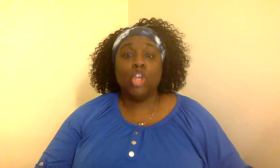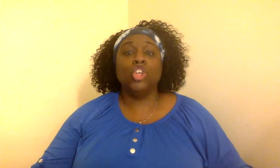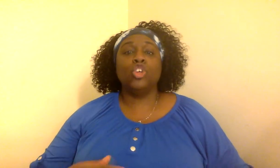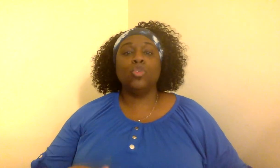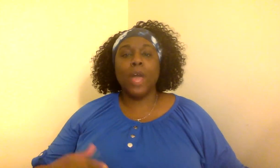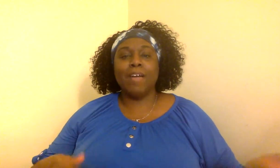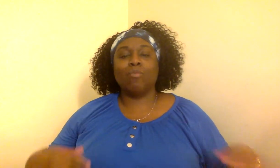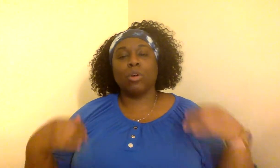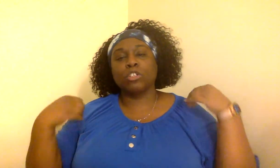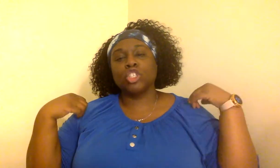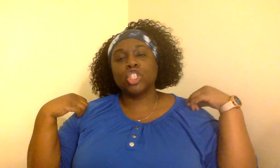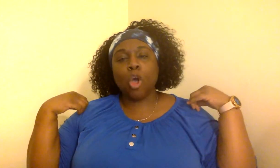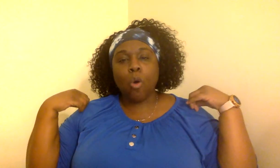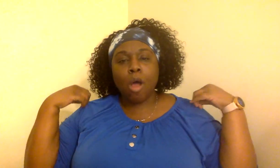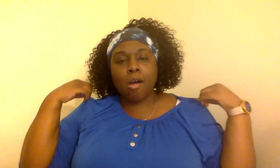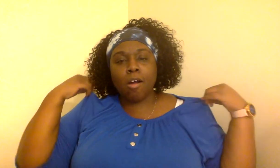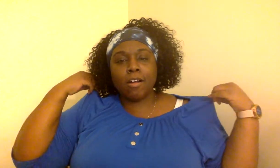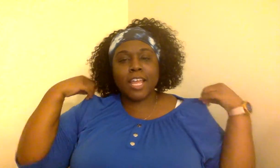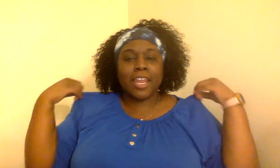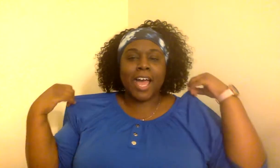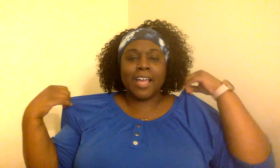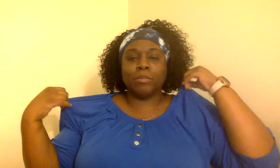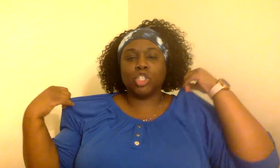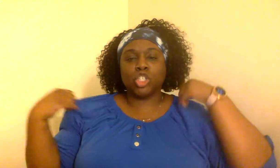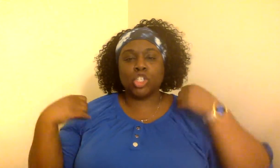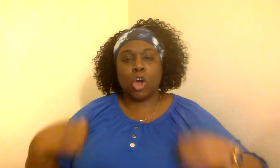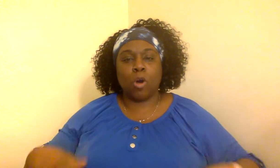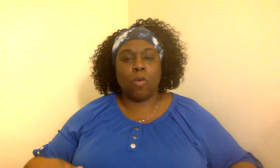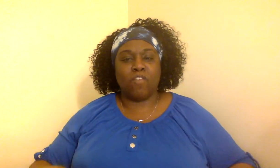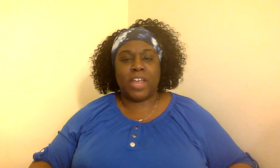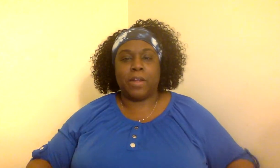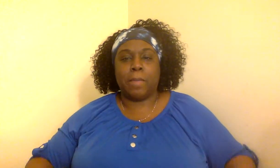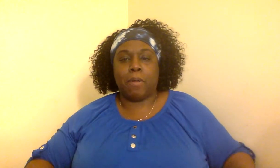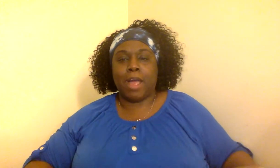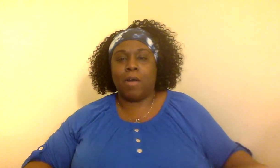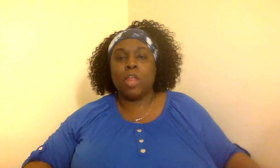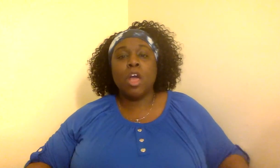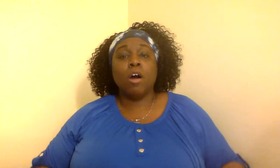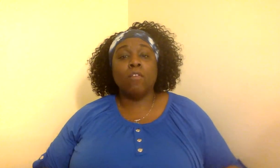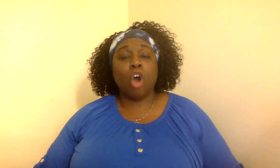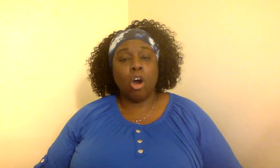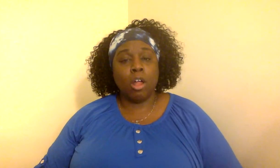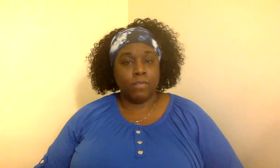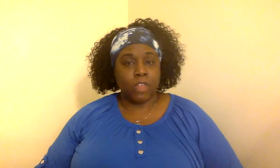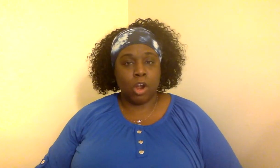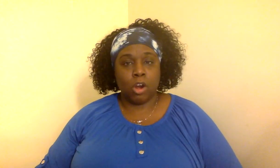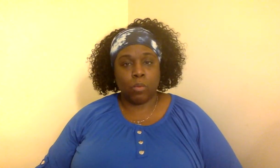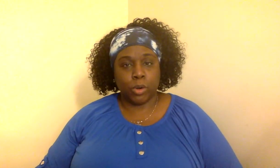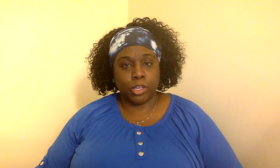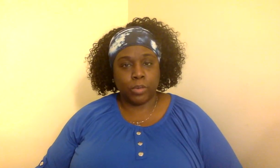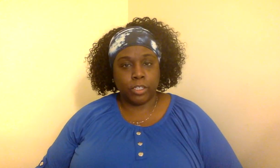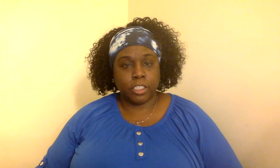You have worked so hard and I am so very proud of all of the hard work you are done.